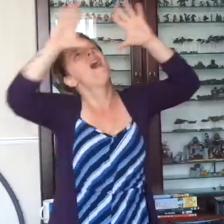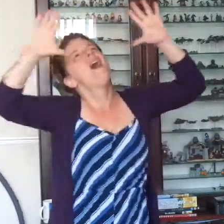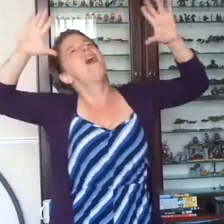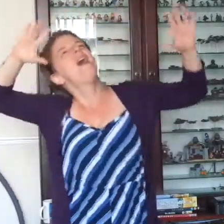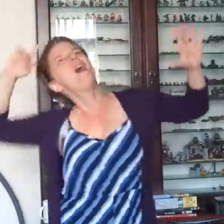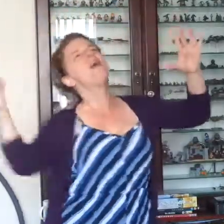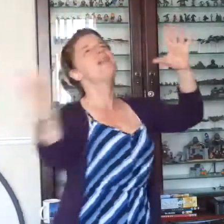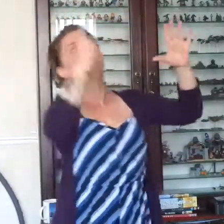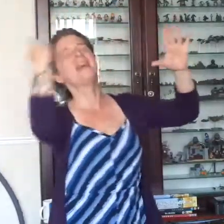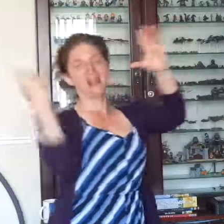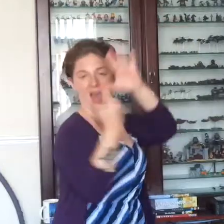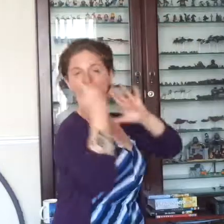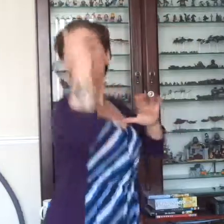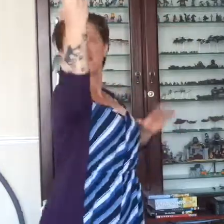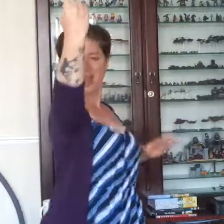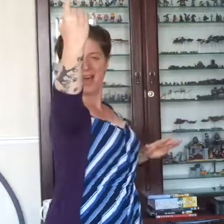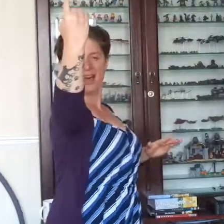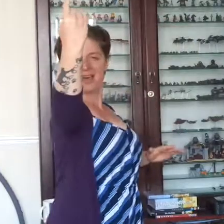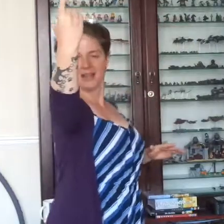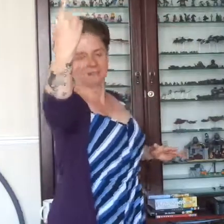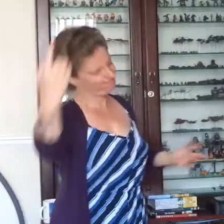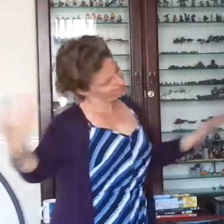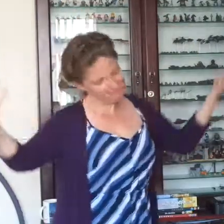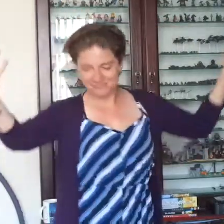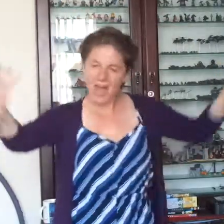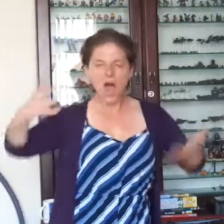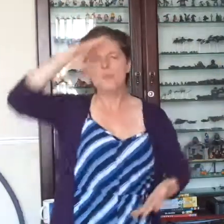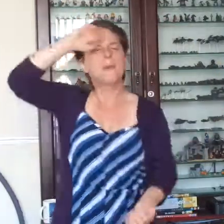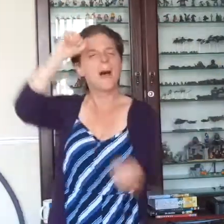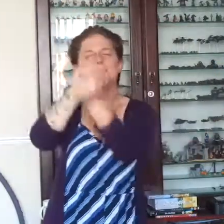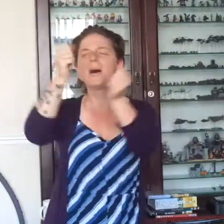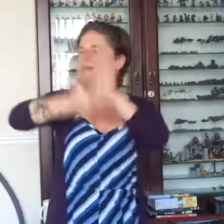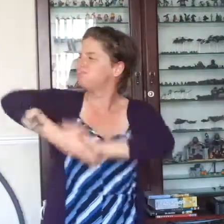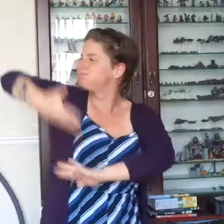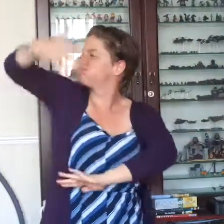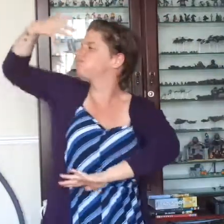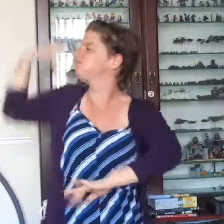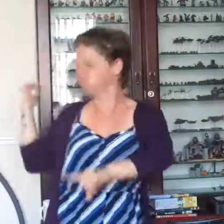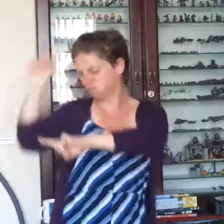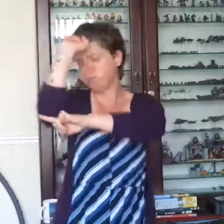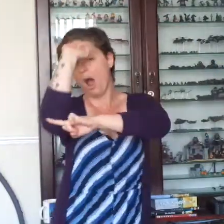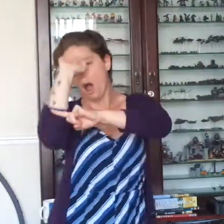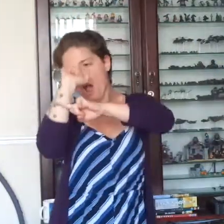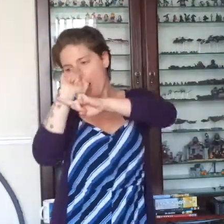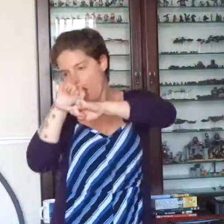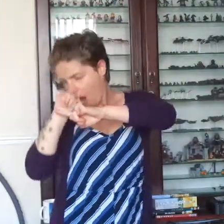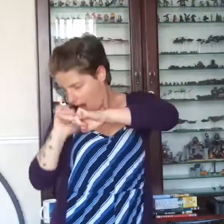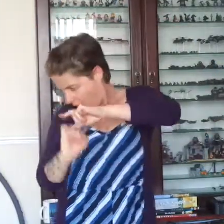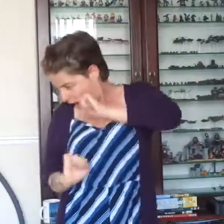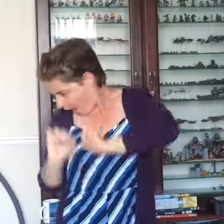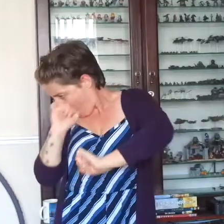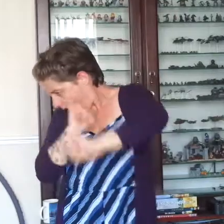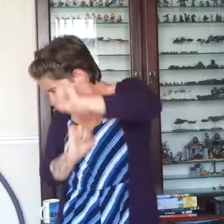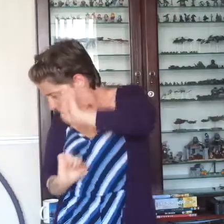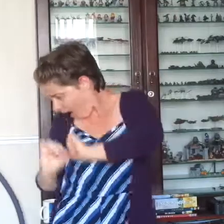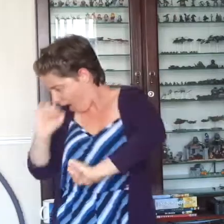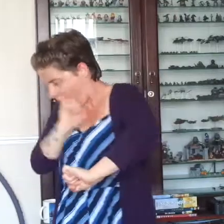I'm always thinking of you I still remember in the days when I was scared to touch you How I spent my